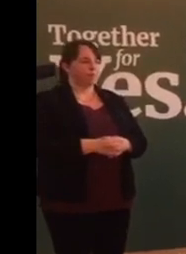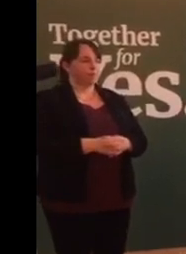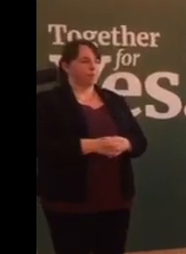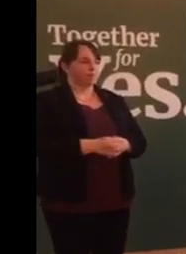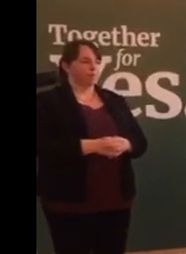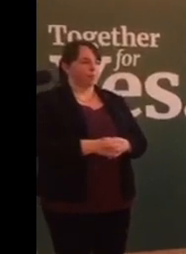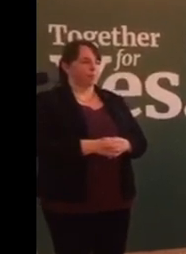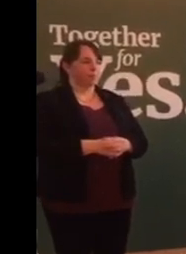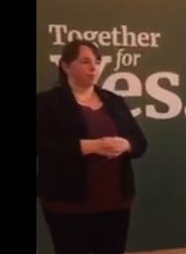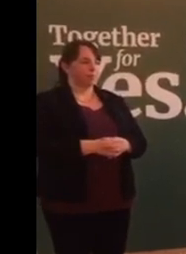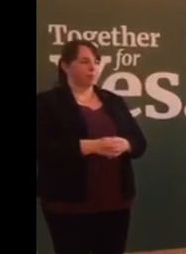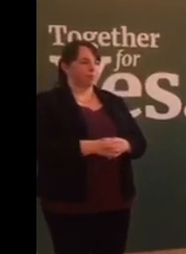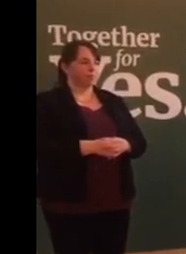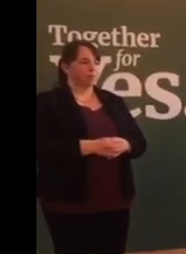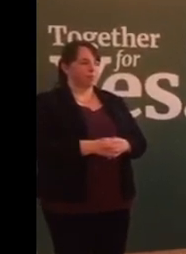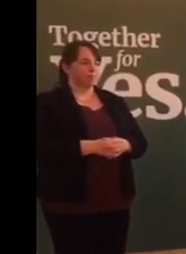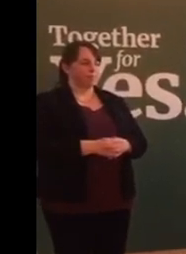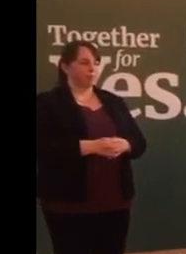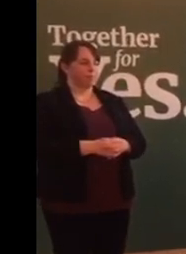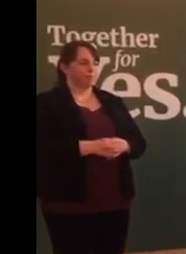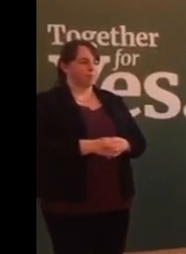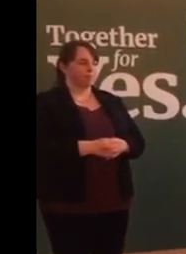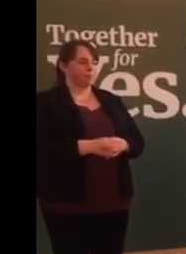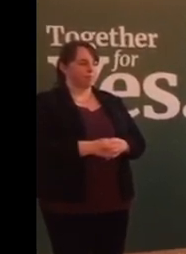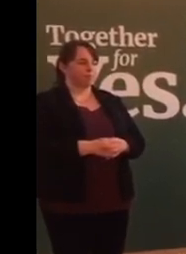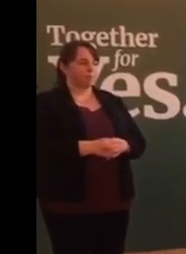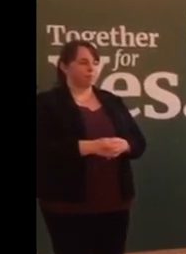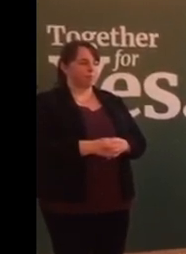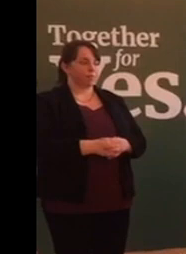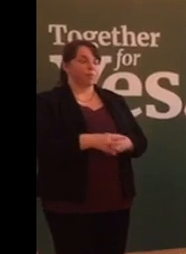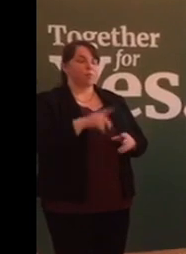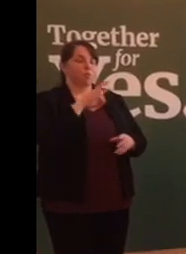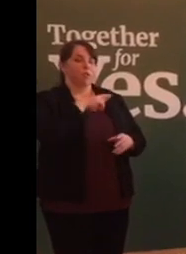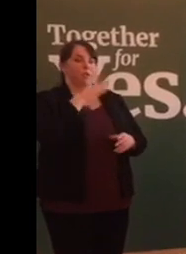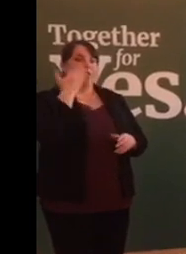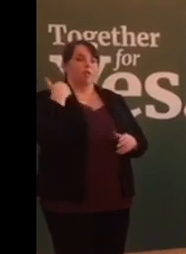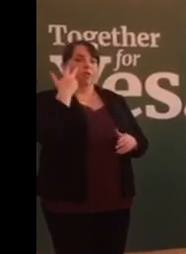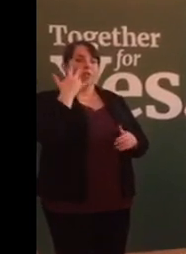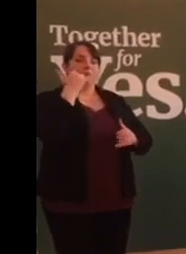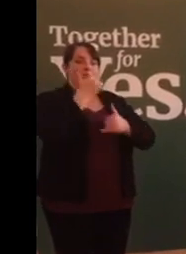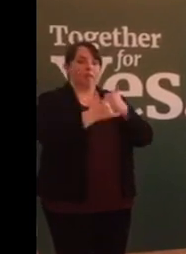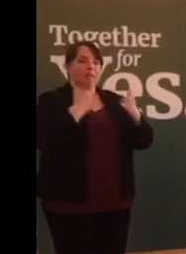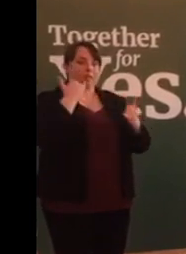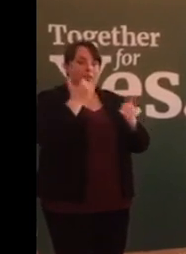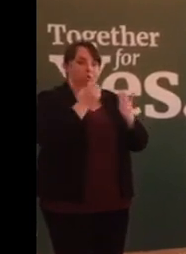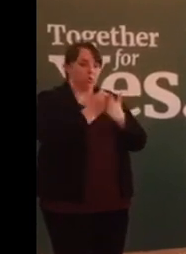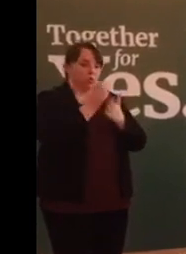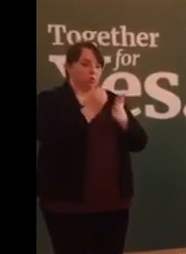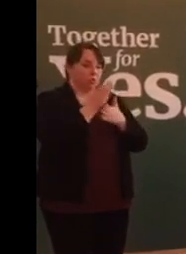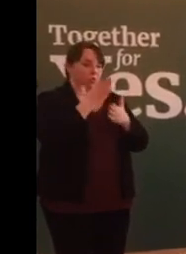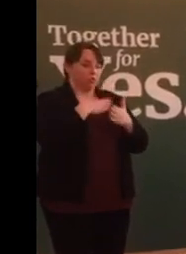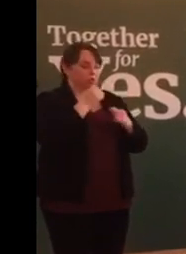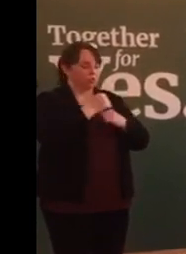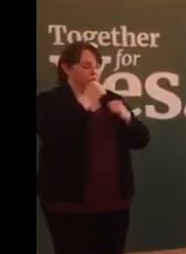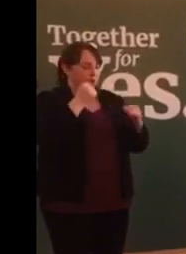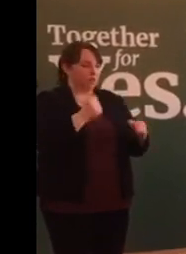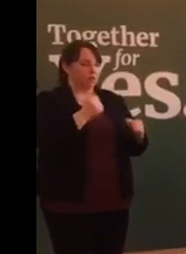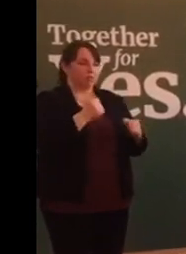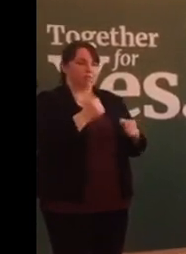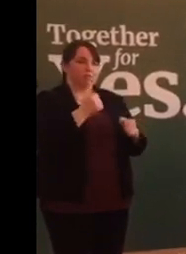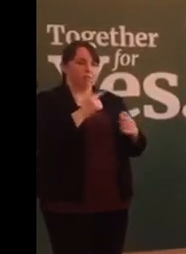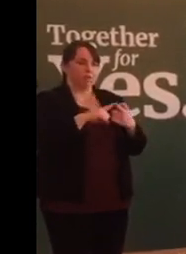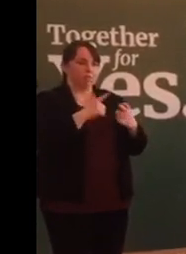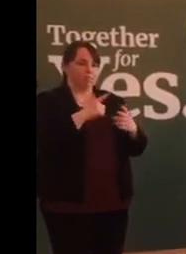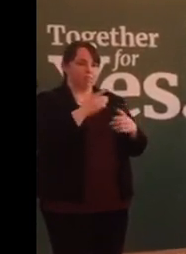As I say, the tale of the past 35 years has only strengthened and confirmed my original beliefs.